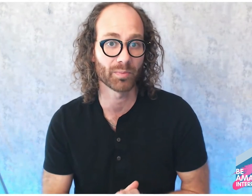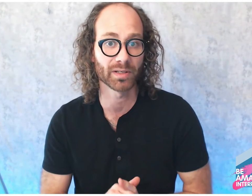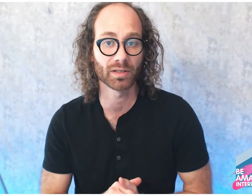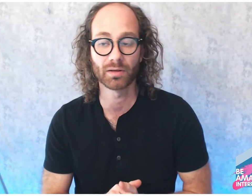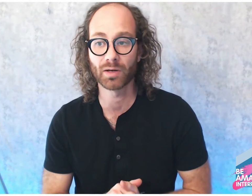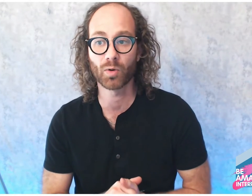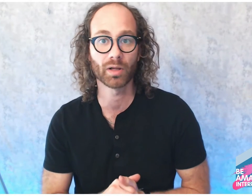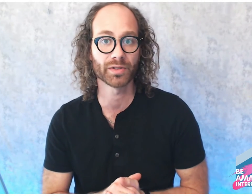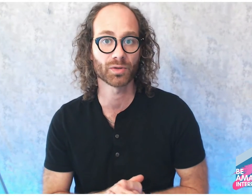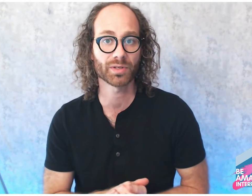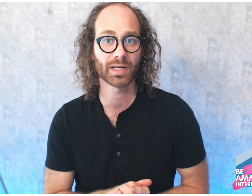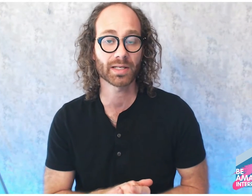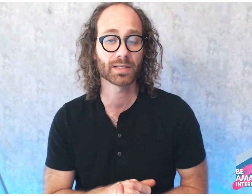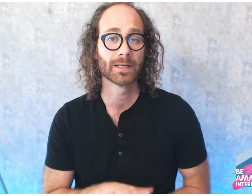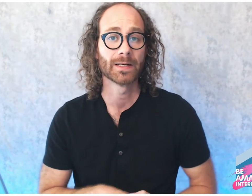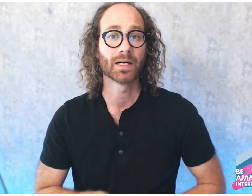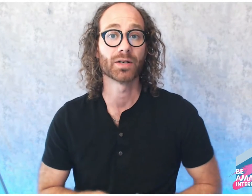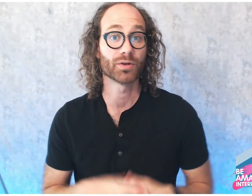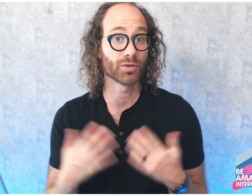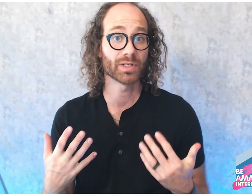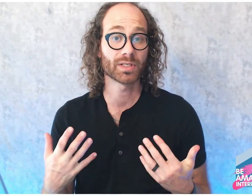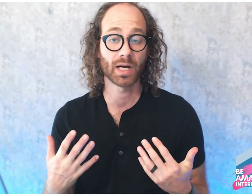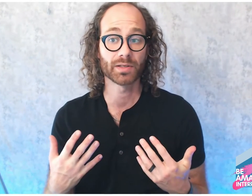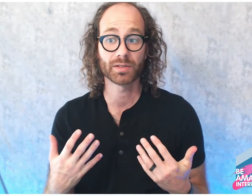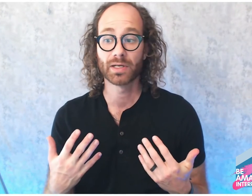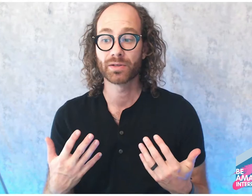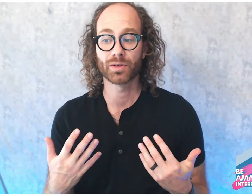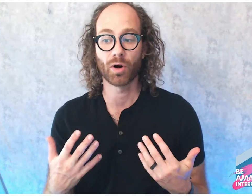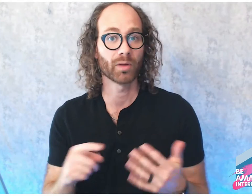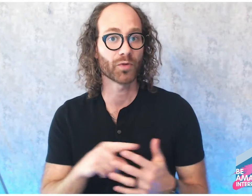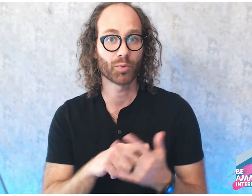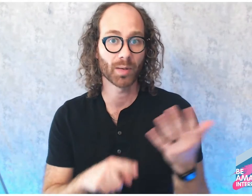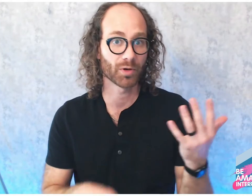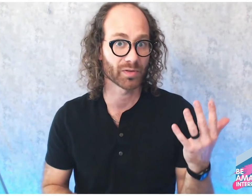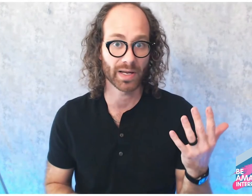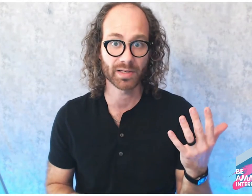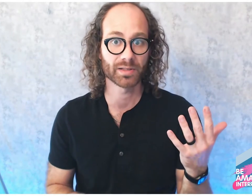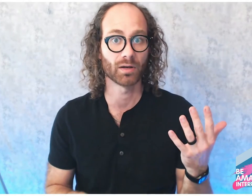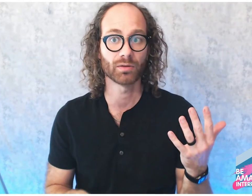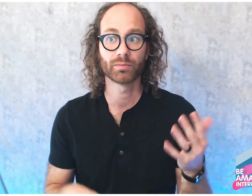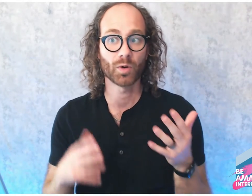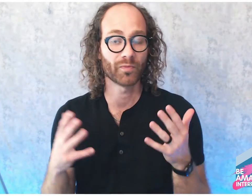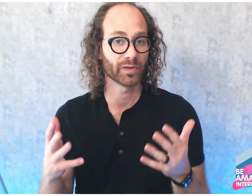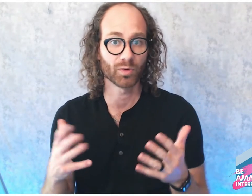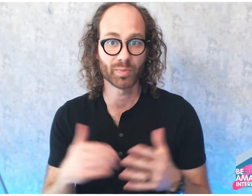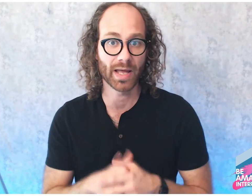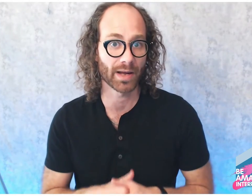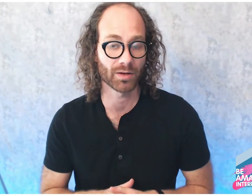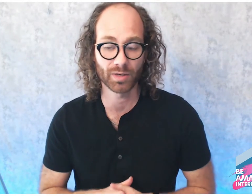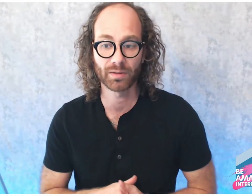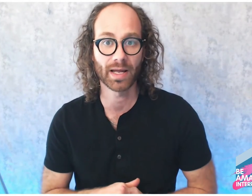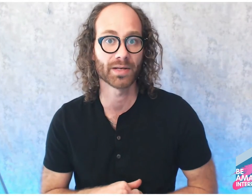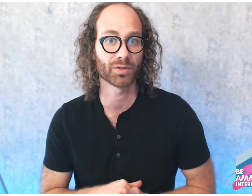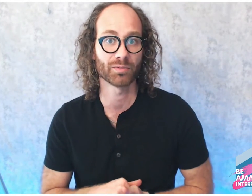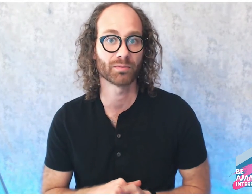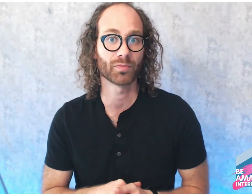a quality source text, you're using signs, so all of your parameters of ASL hopefully would be accurate as you're